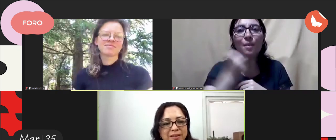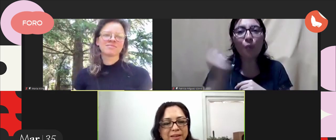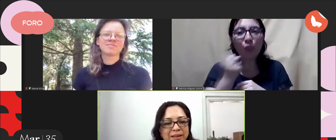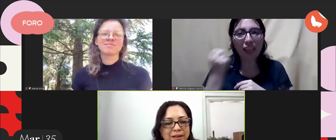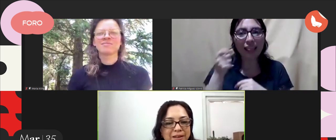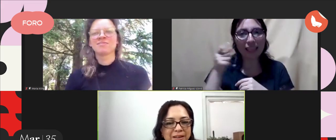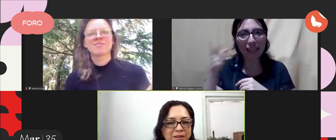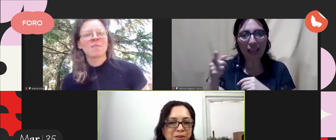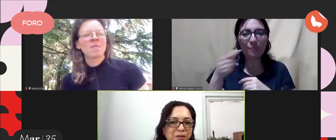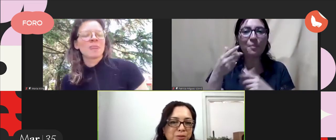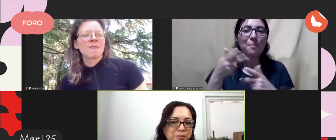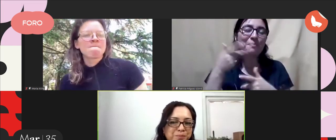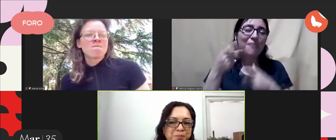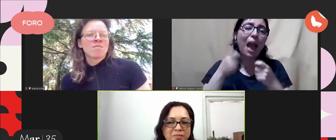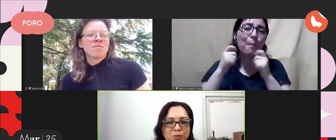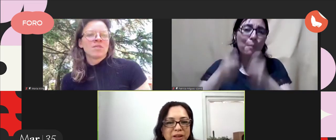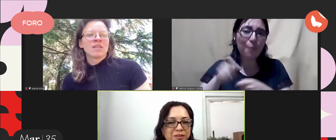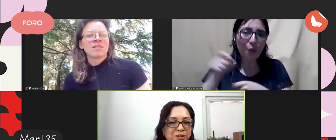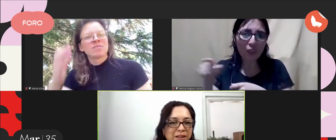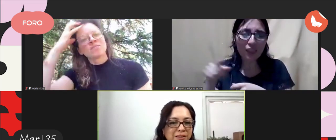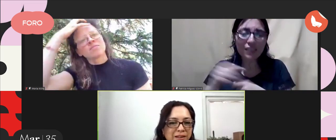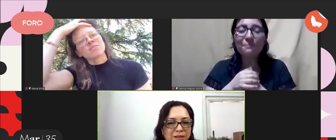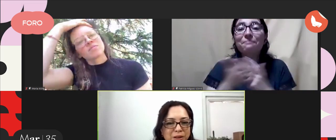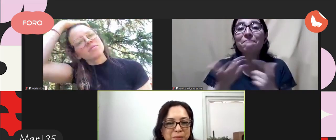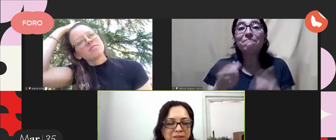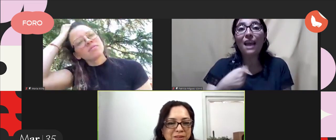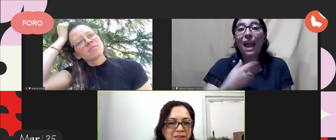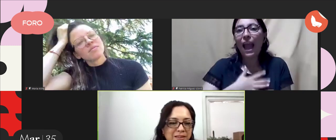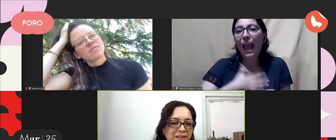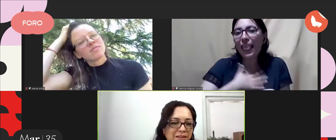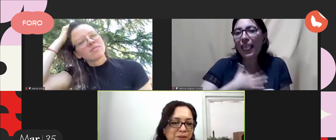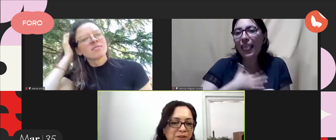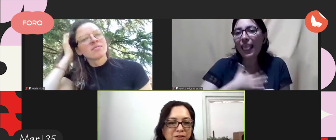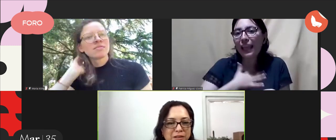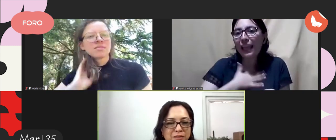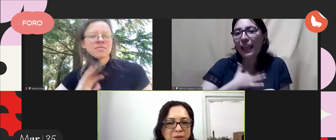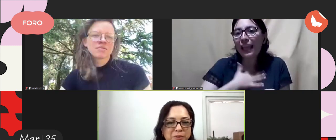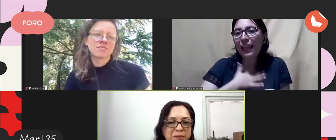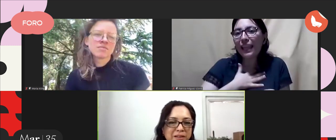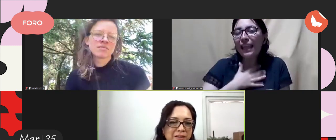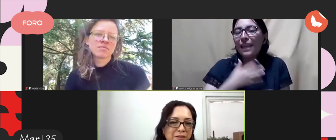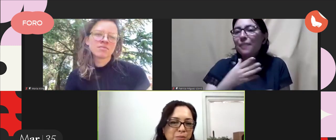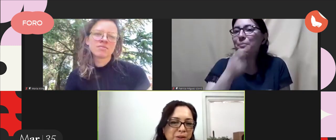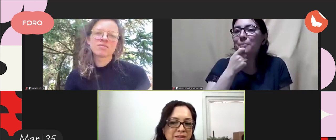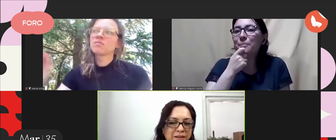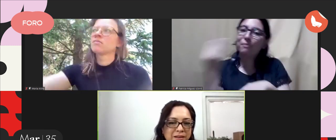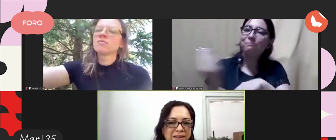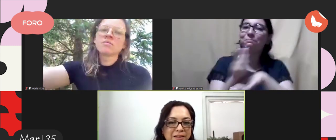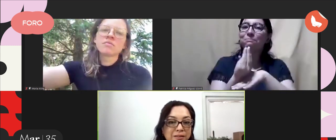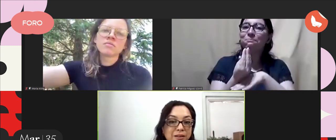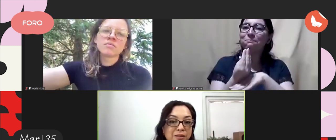Thank you very much for your contribution. for and what a